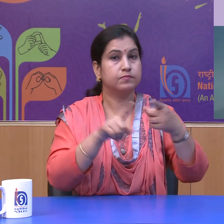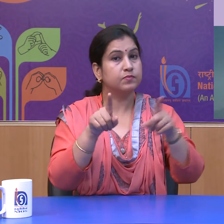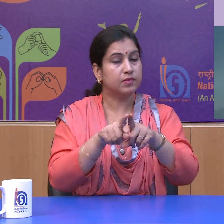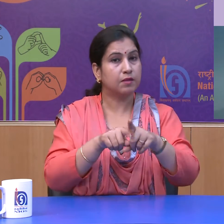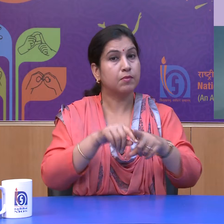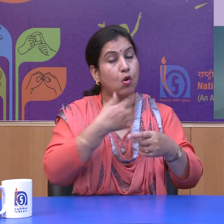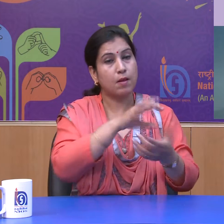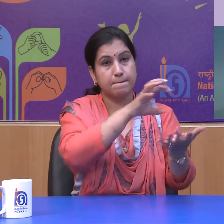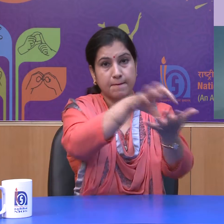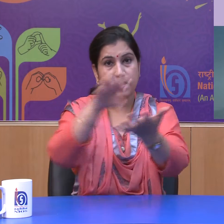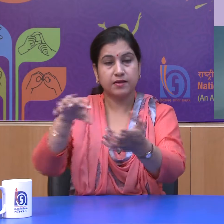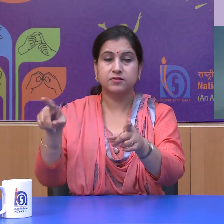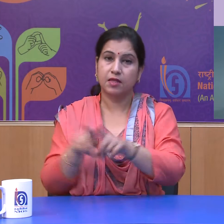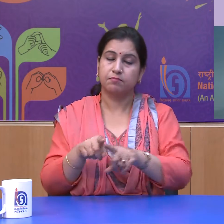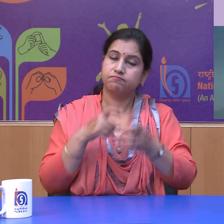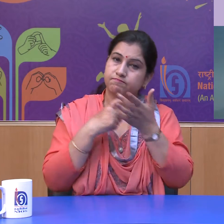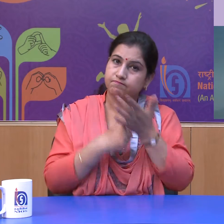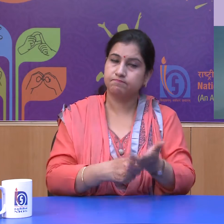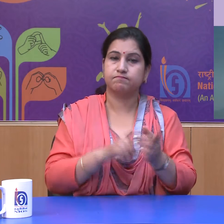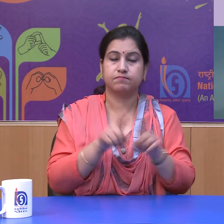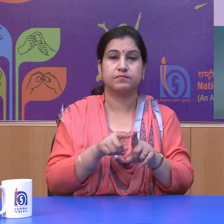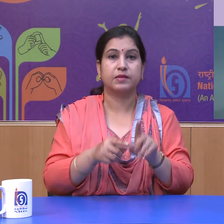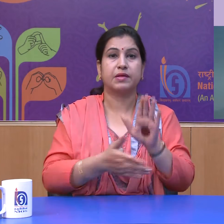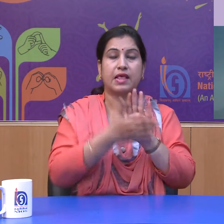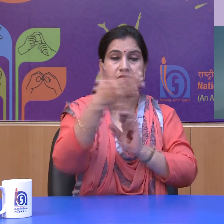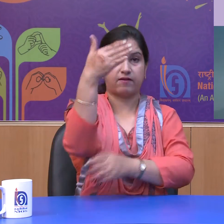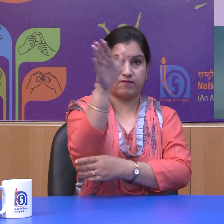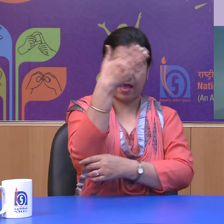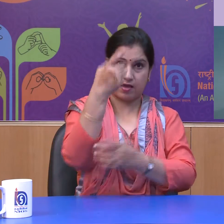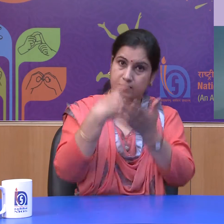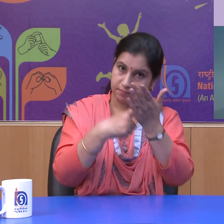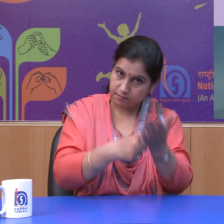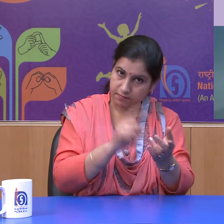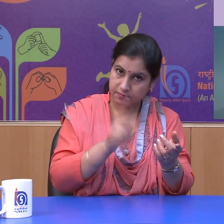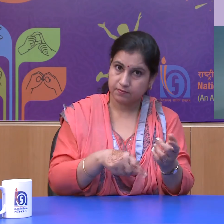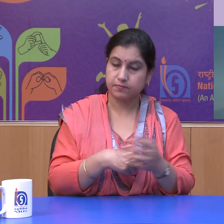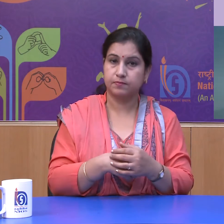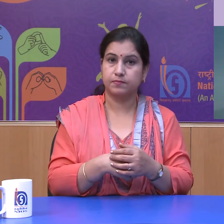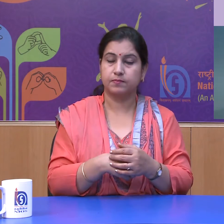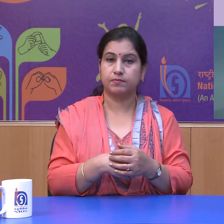country like the national flag, national anthem.